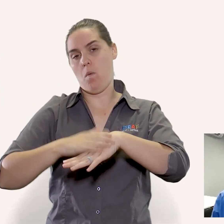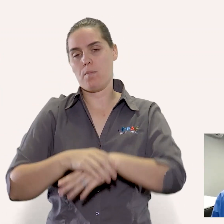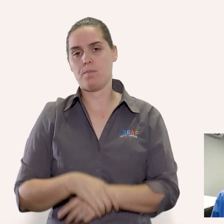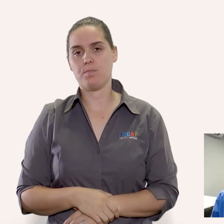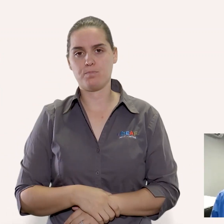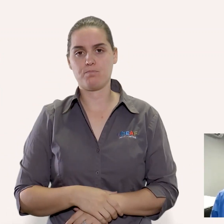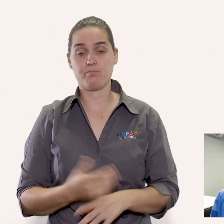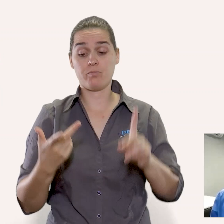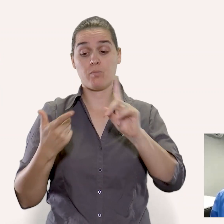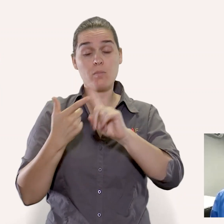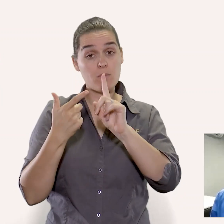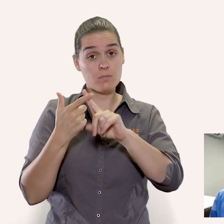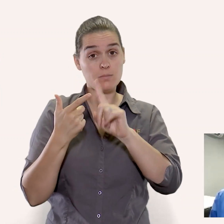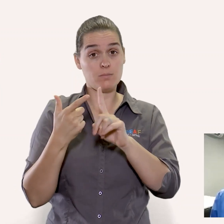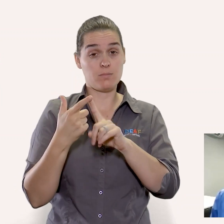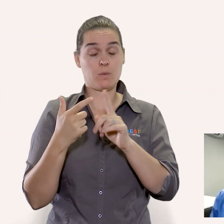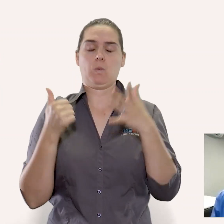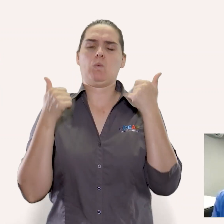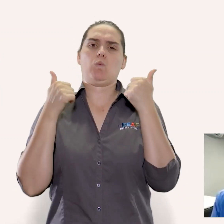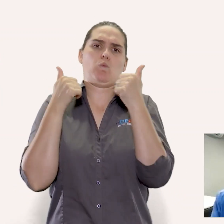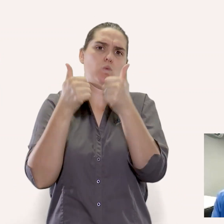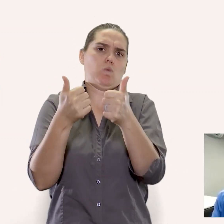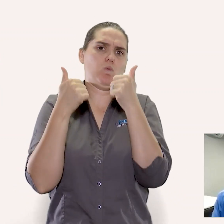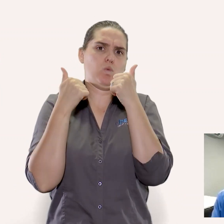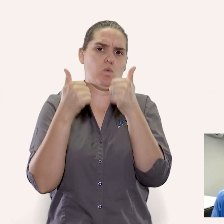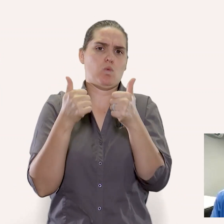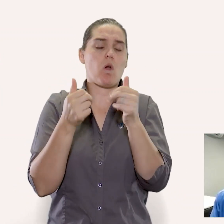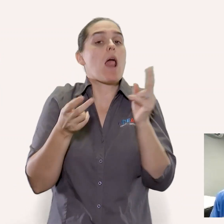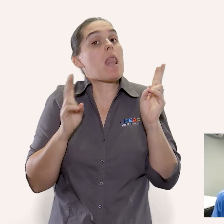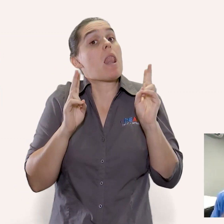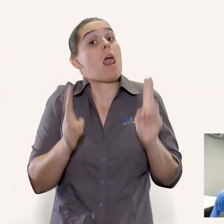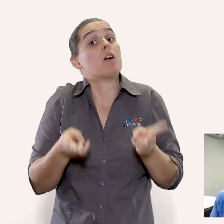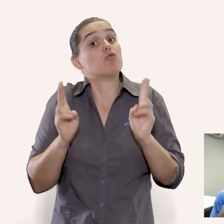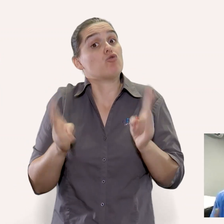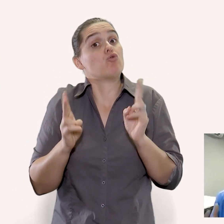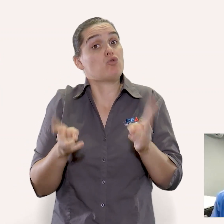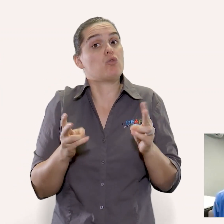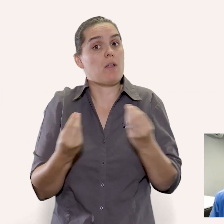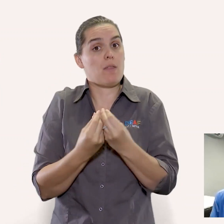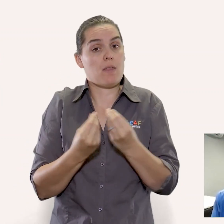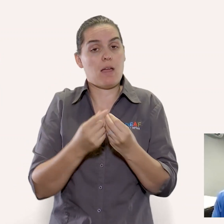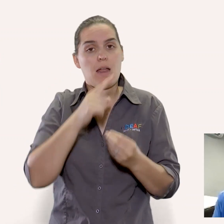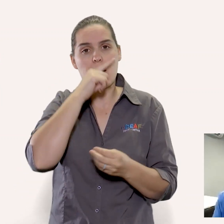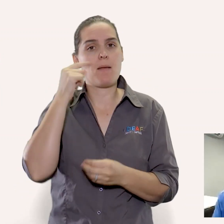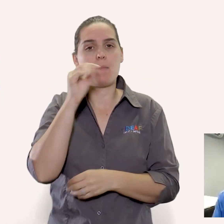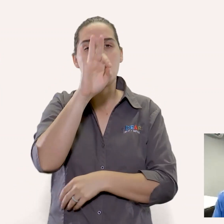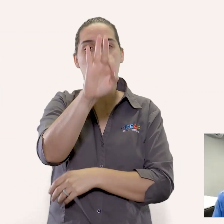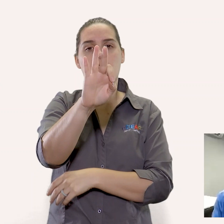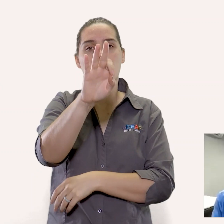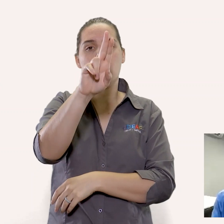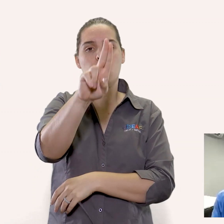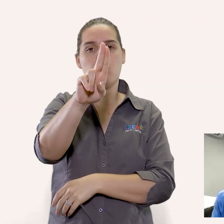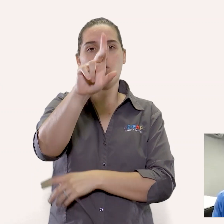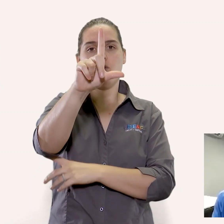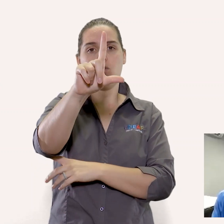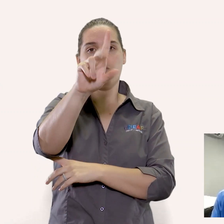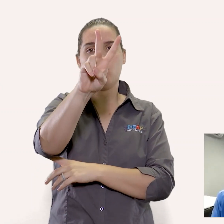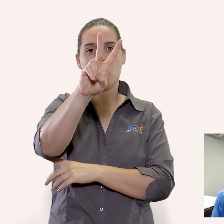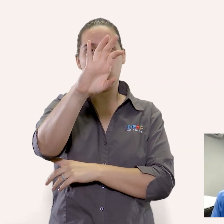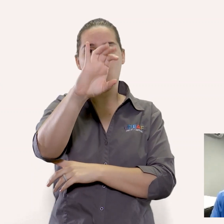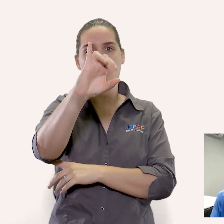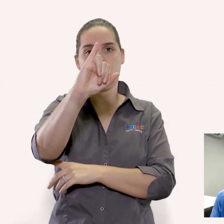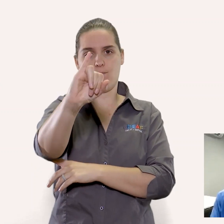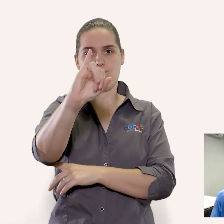another rock star of the natural world when it comes to the immune system is fulvic acid